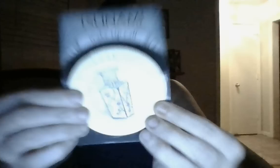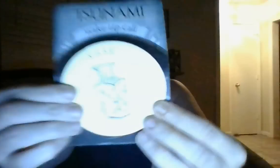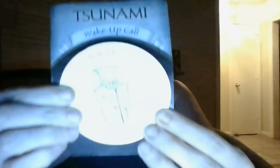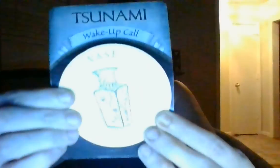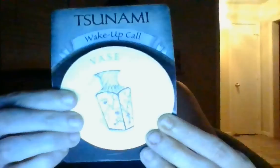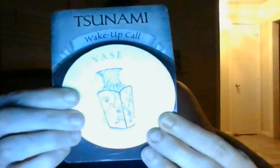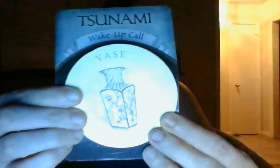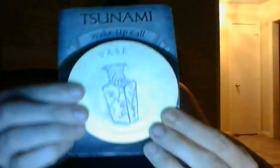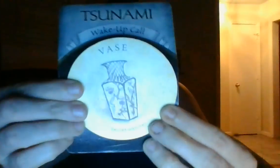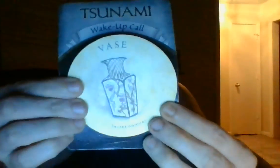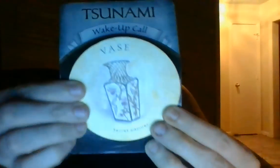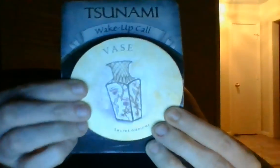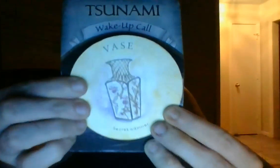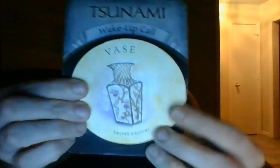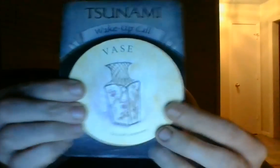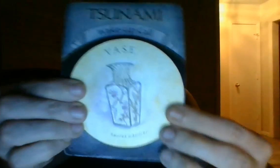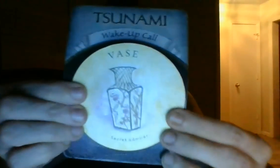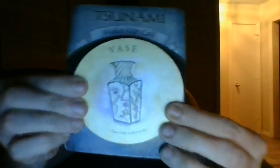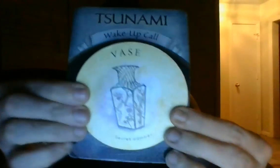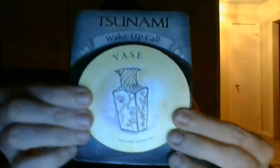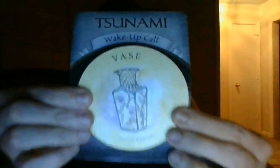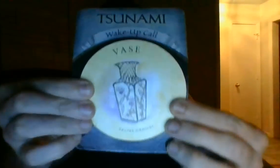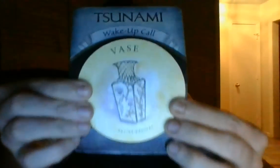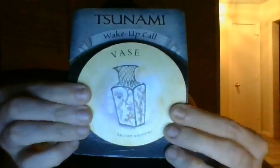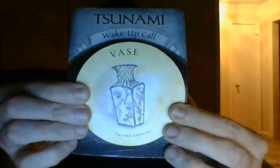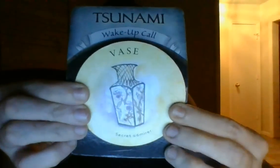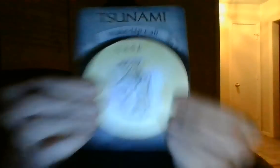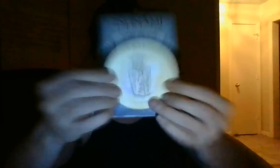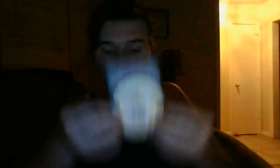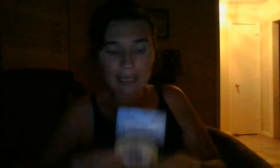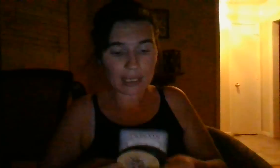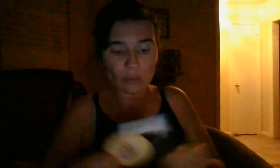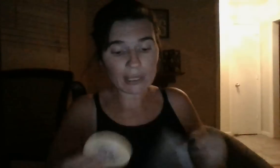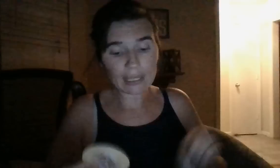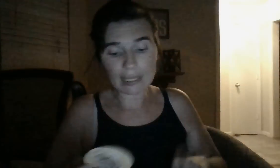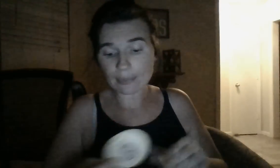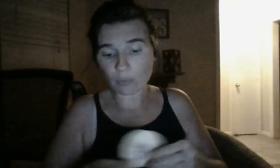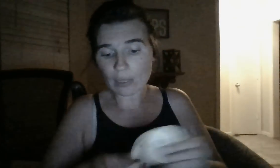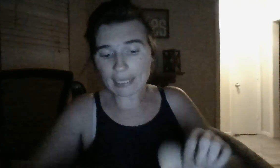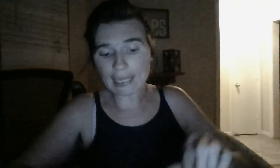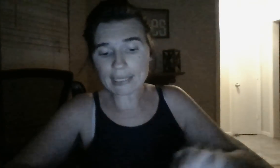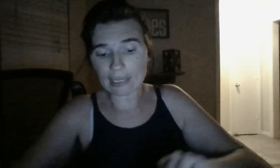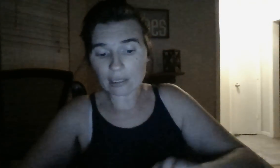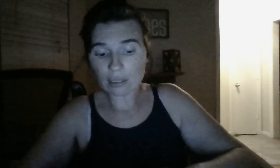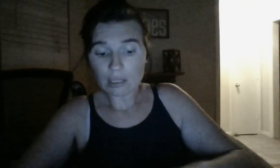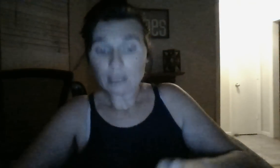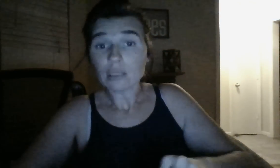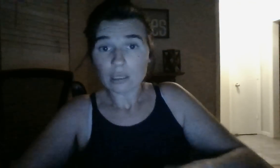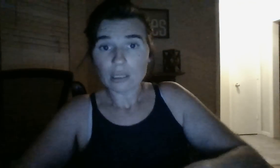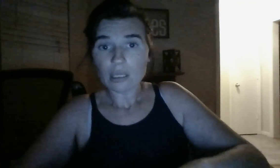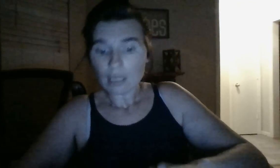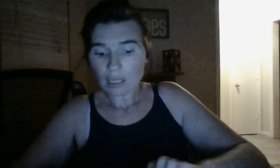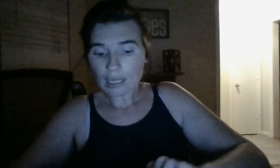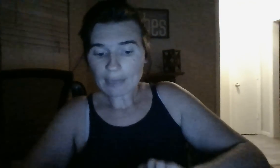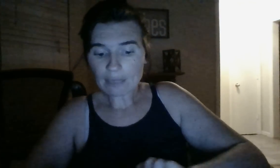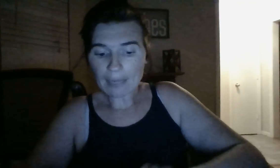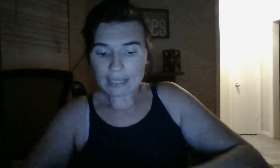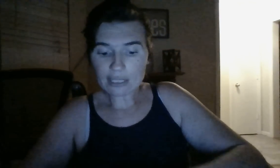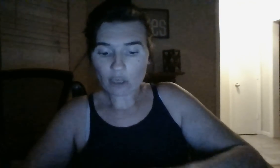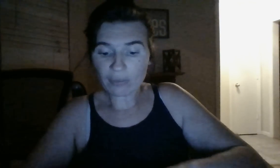download. And, I heard once he gets it. Whatever this download is. I didn't hear what it is. But, once he gets it. It's about to make things start